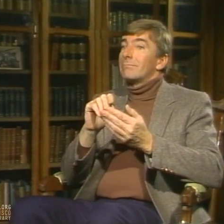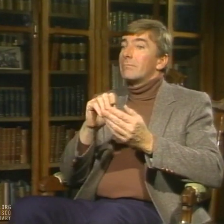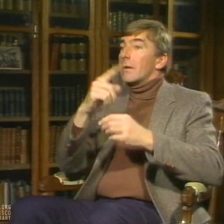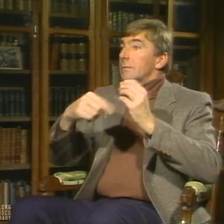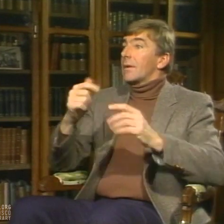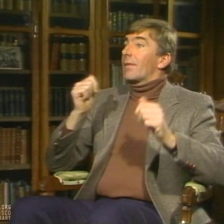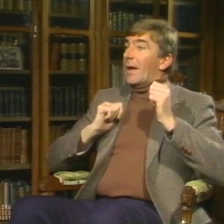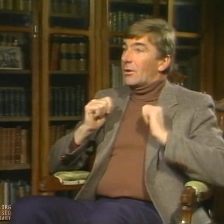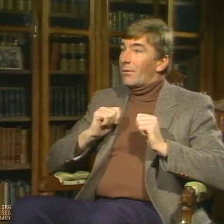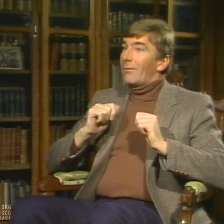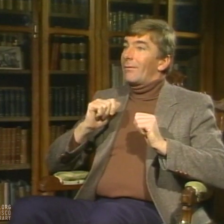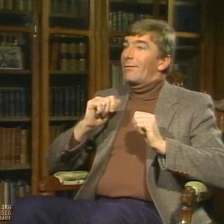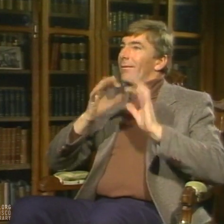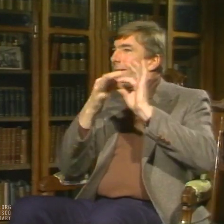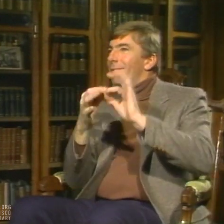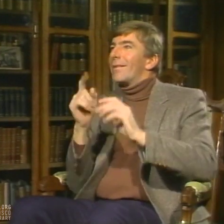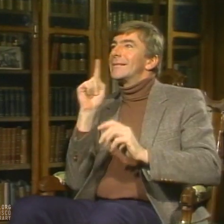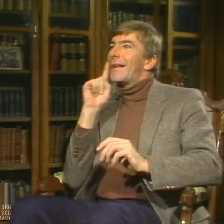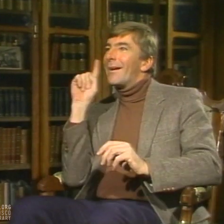greatly needed role models for deaf children.